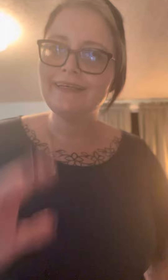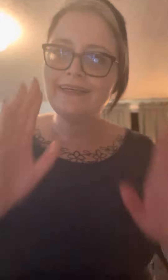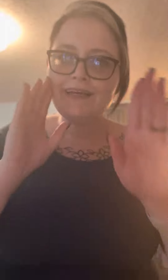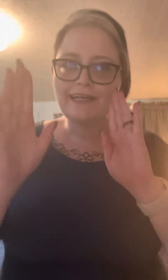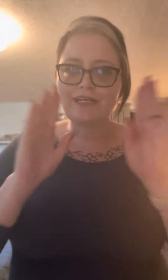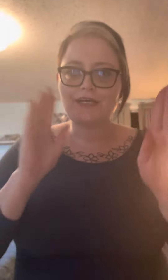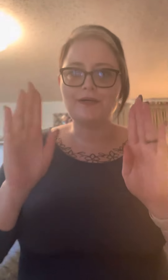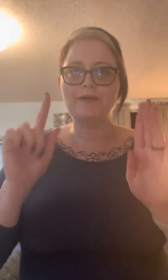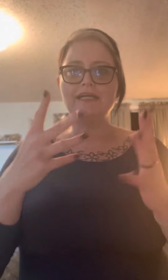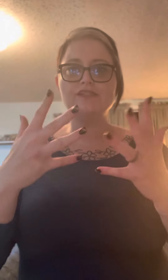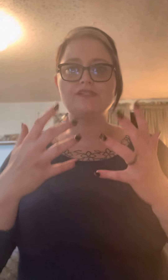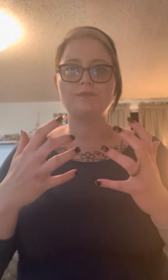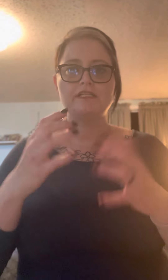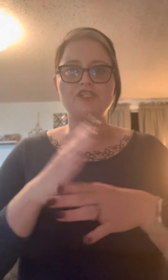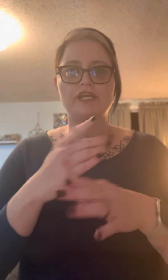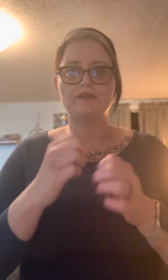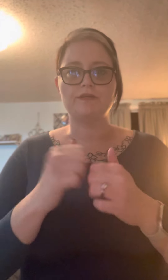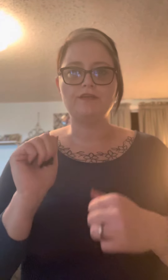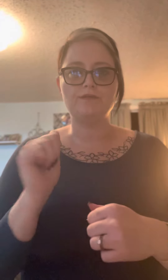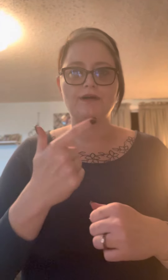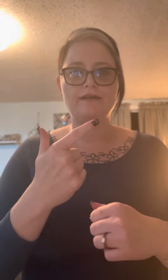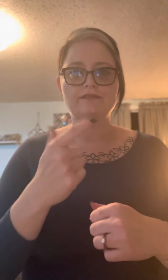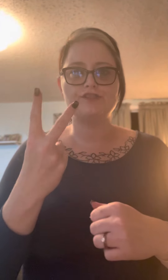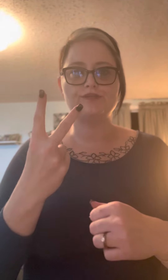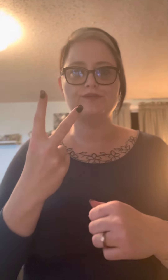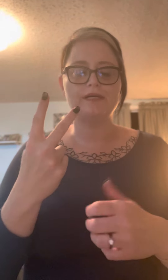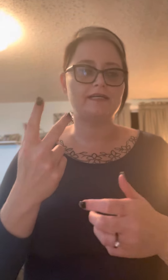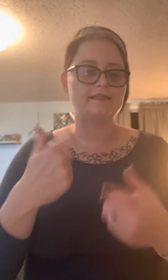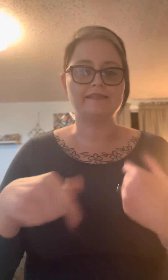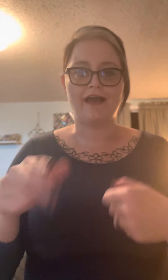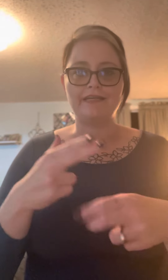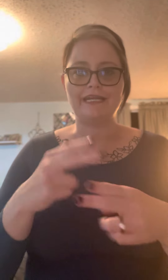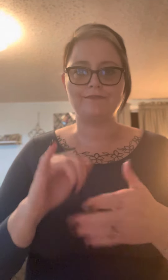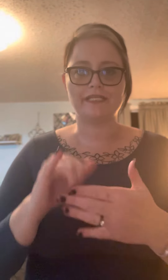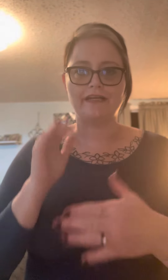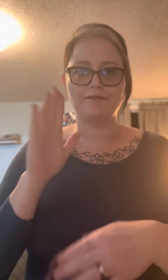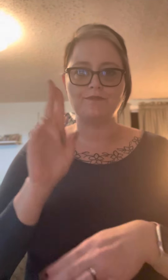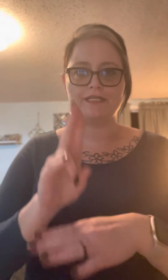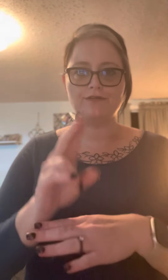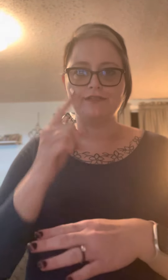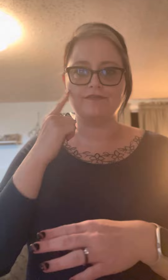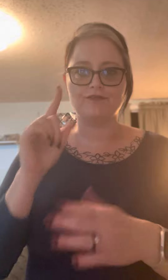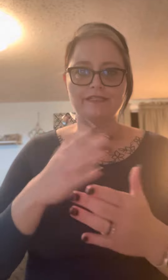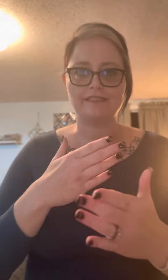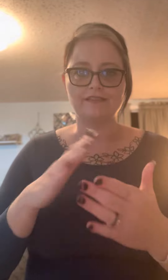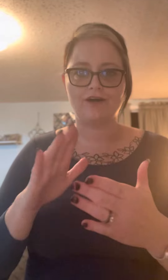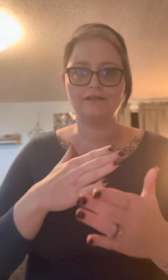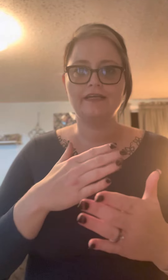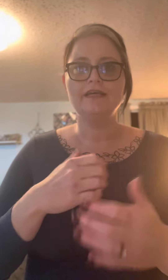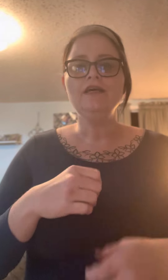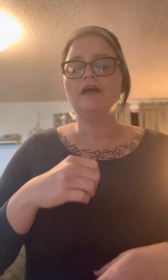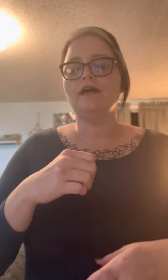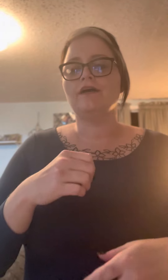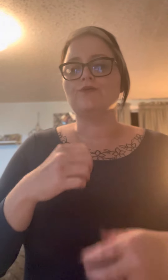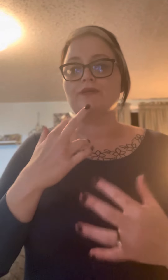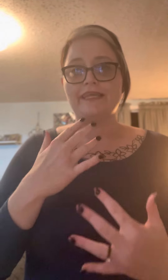Hello, I just want to share with you all two signing names that I'm going to be using for this song. When they